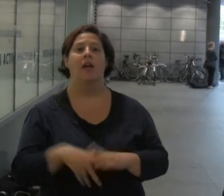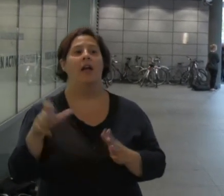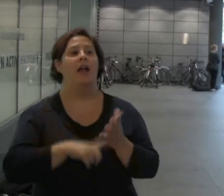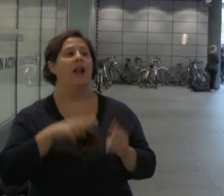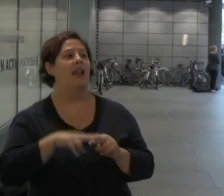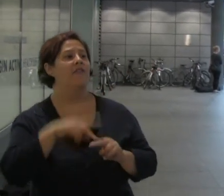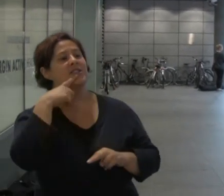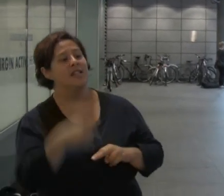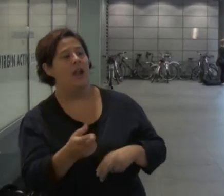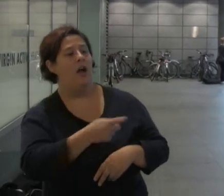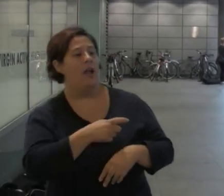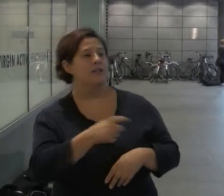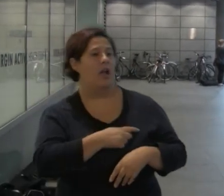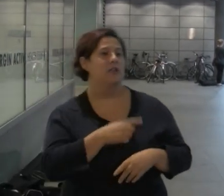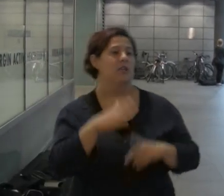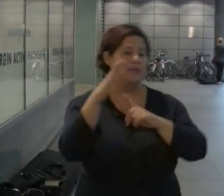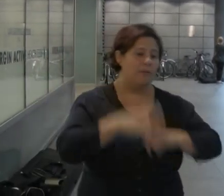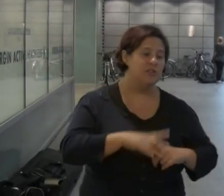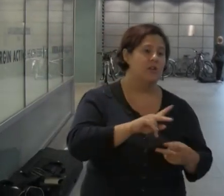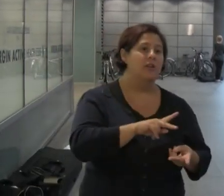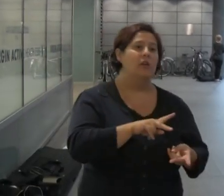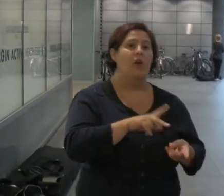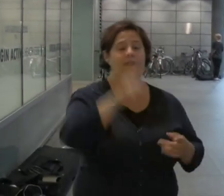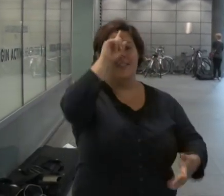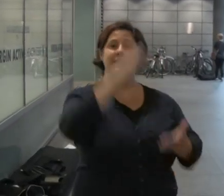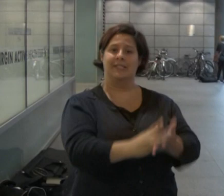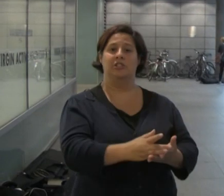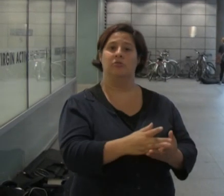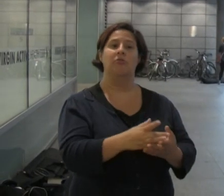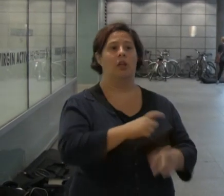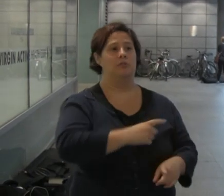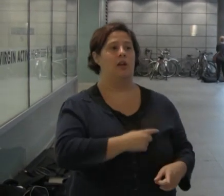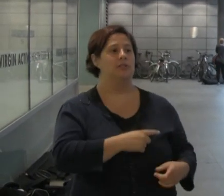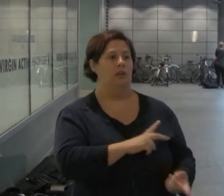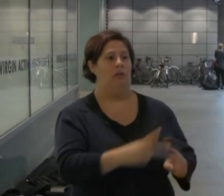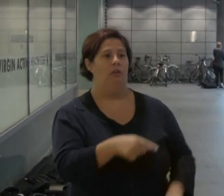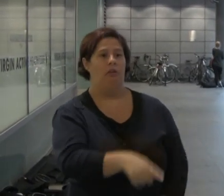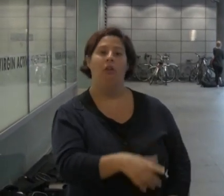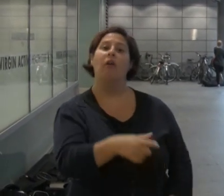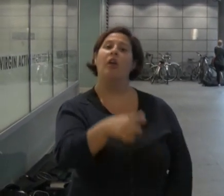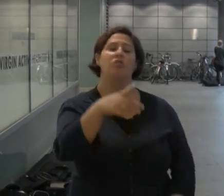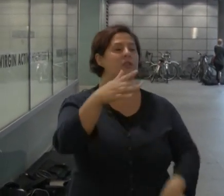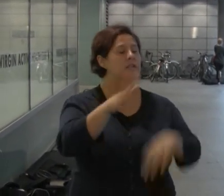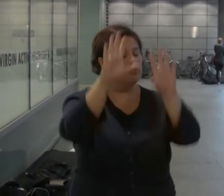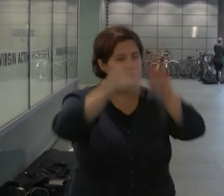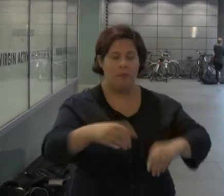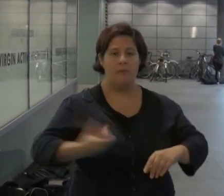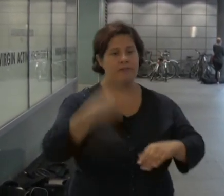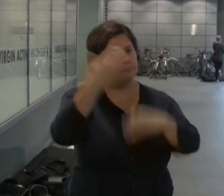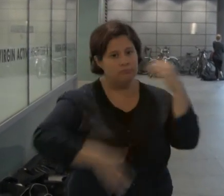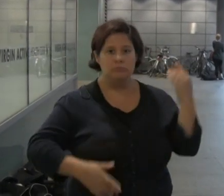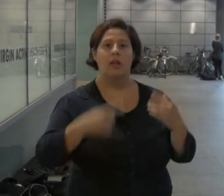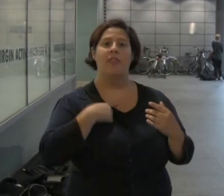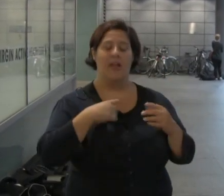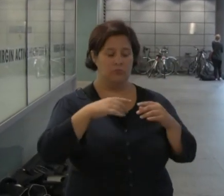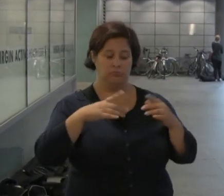think the anxiety Mark suffered over this depression killed him, or over this decision killed him. They should never have stopped his benefits. They pulled the rug from under